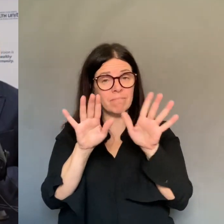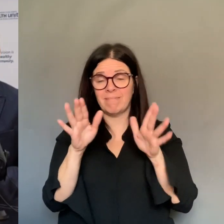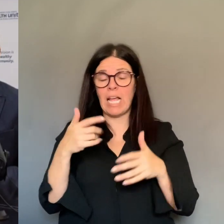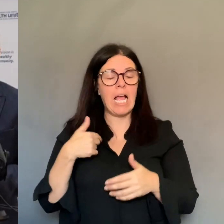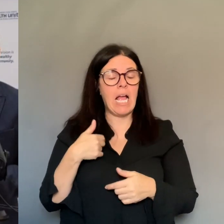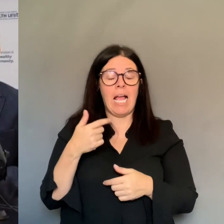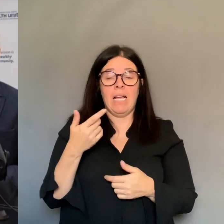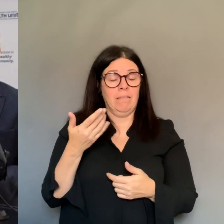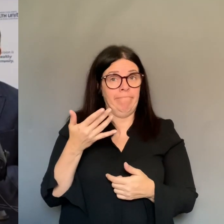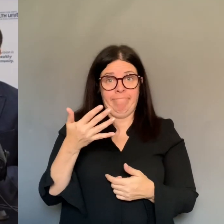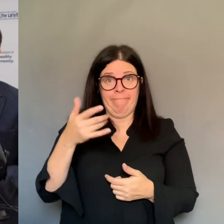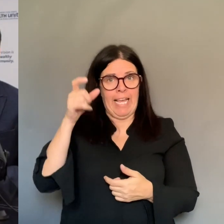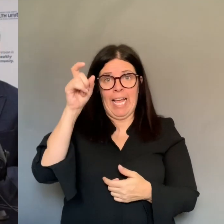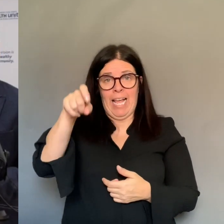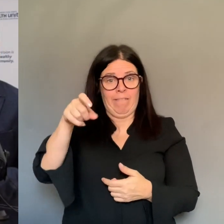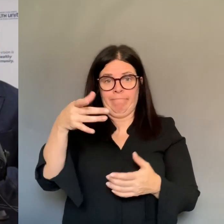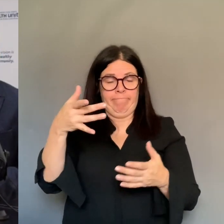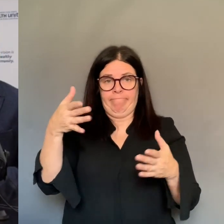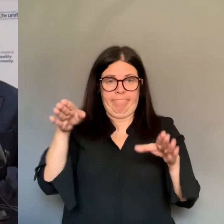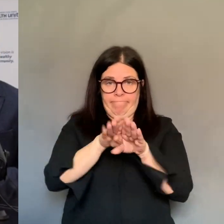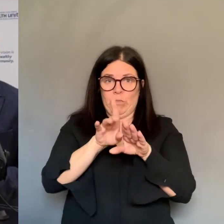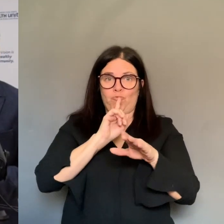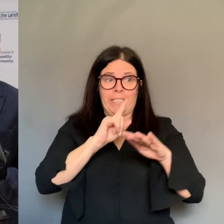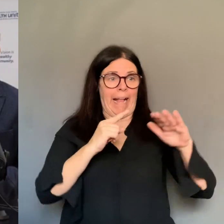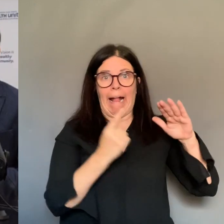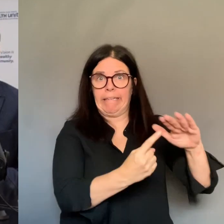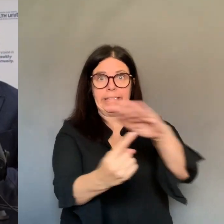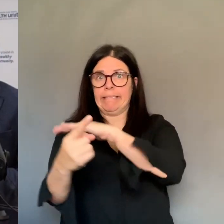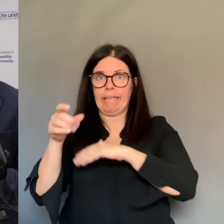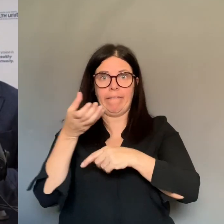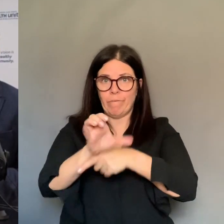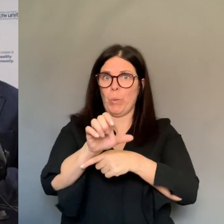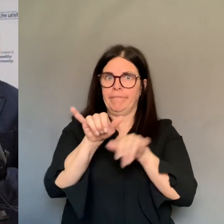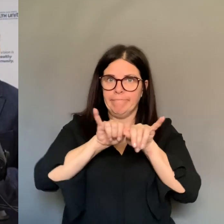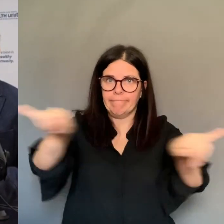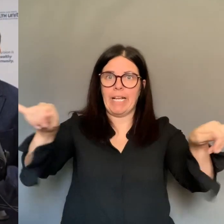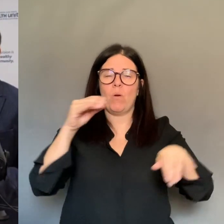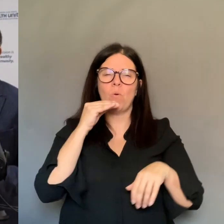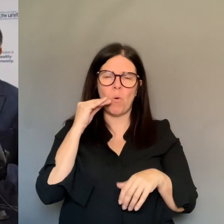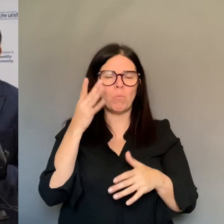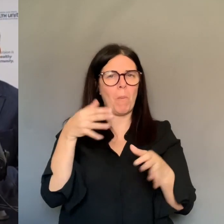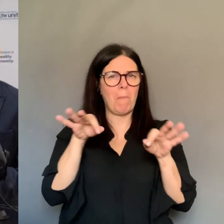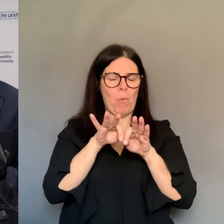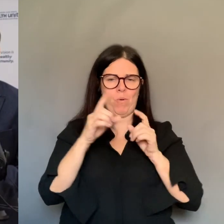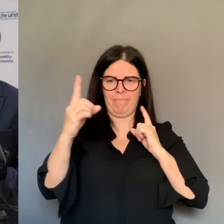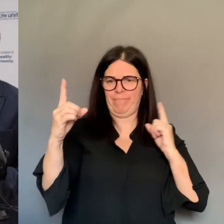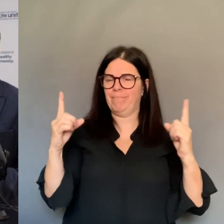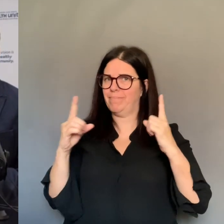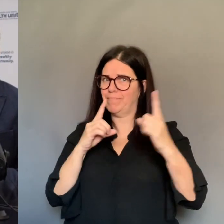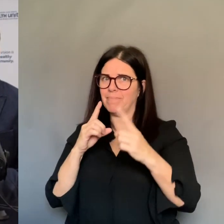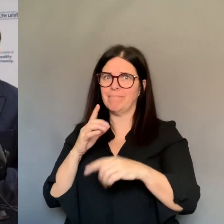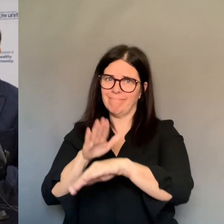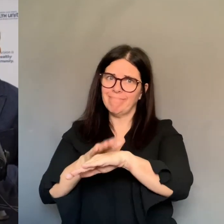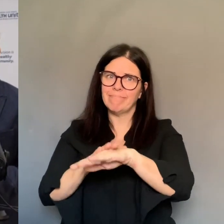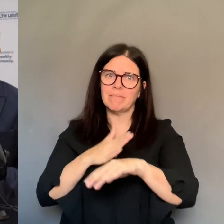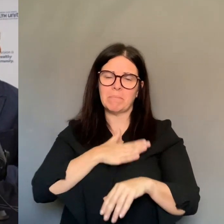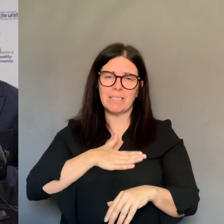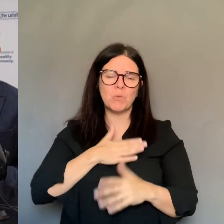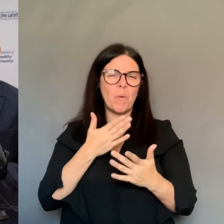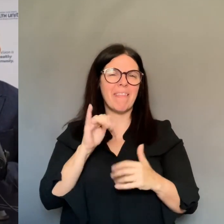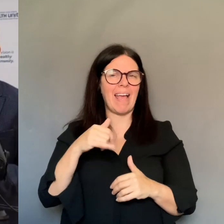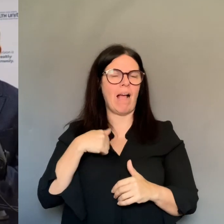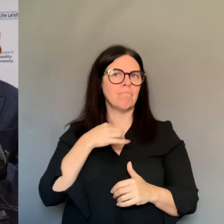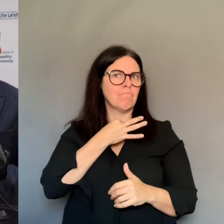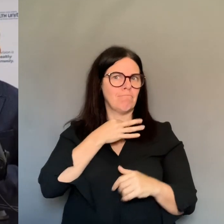we want, but there also has to be some kind of a balance. We don't want to be in that position where we are forced to take measures, which